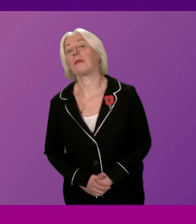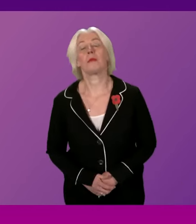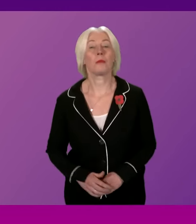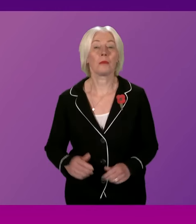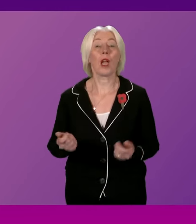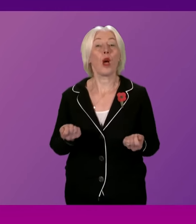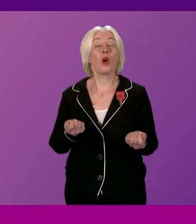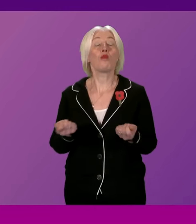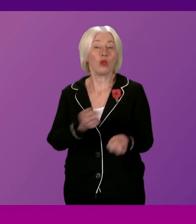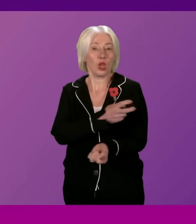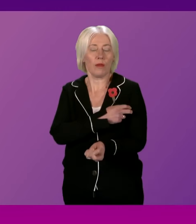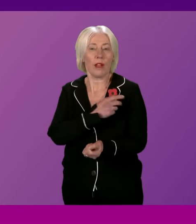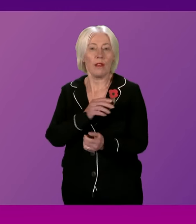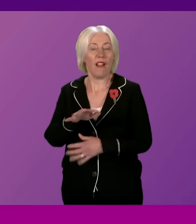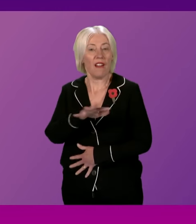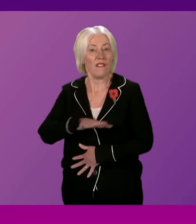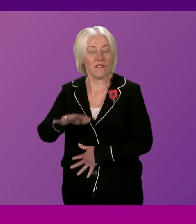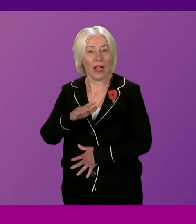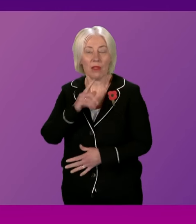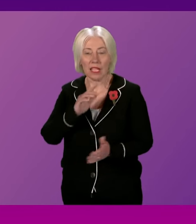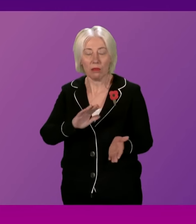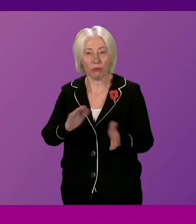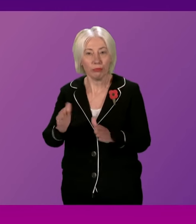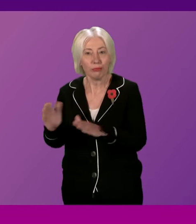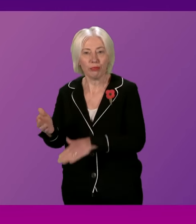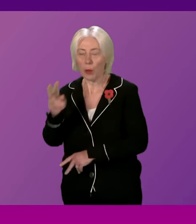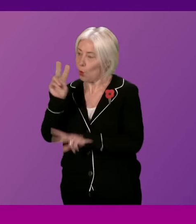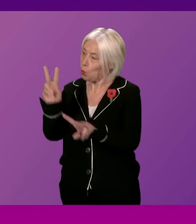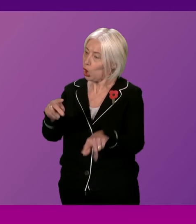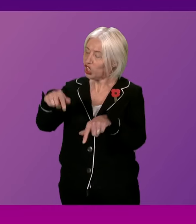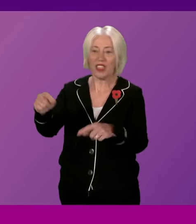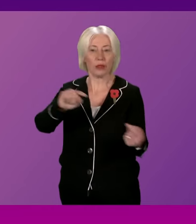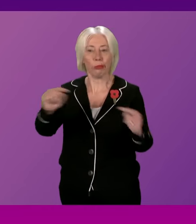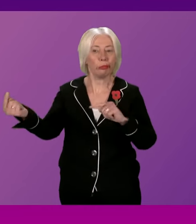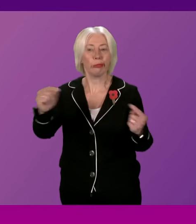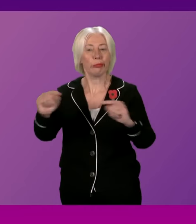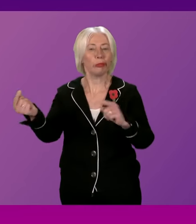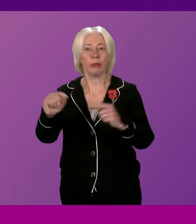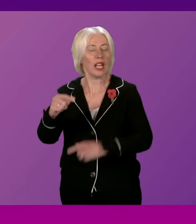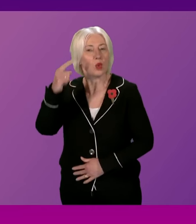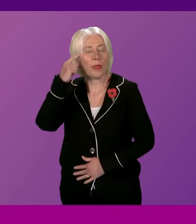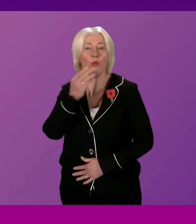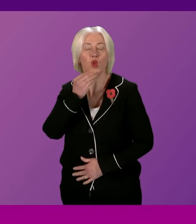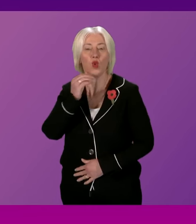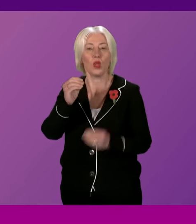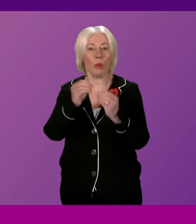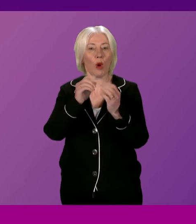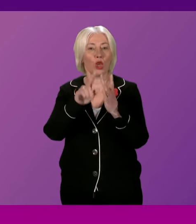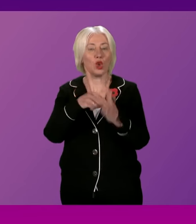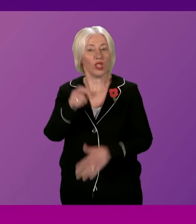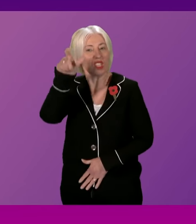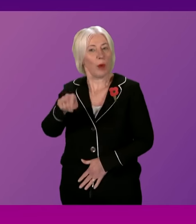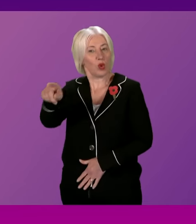Presenting Officer, bereaved families and their lawyers are watching these exchanges. And I don't think we should use Boris Johnson as our measure of success